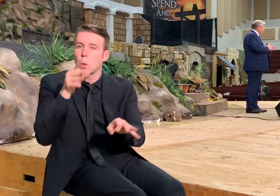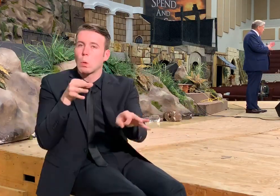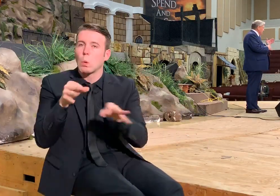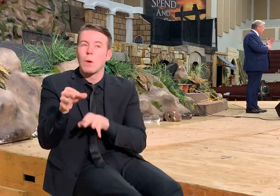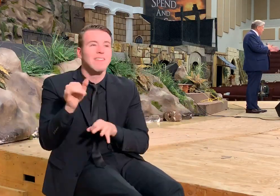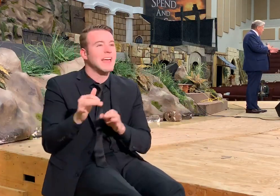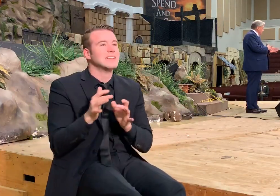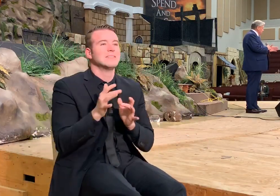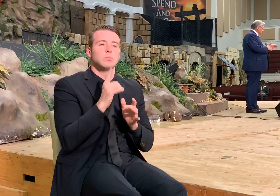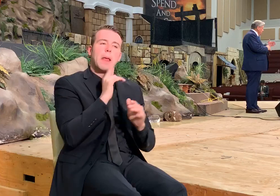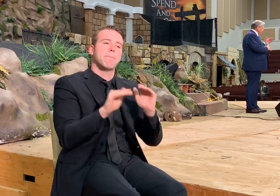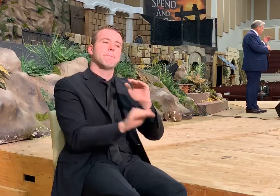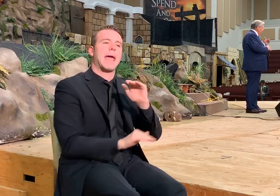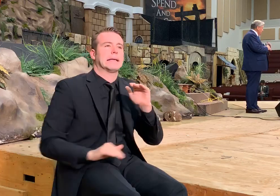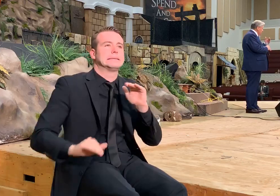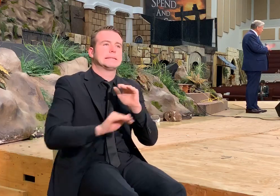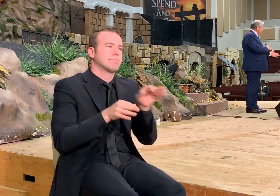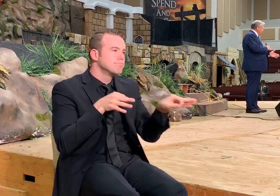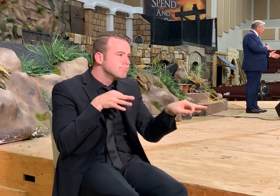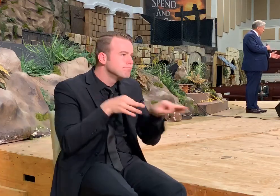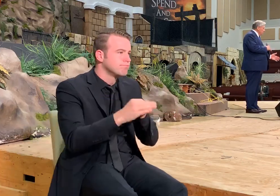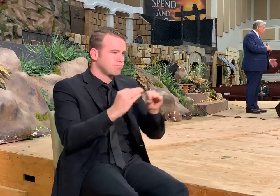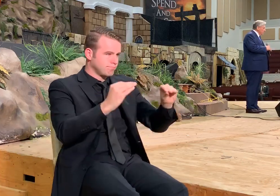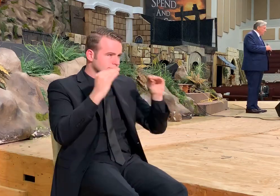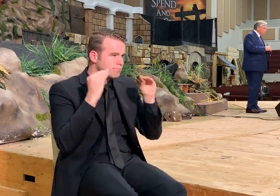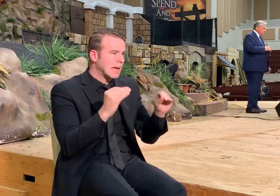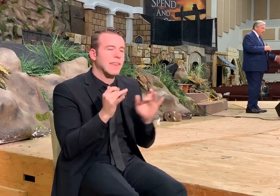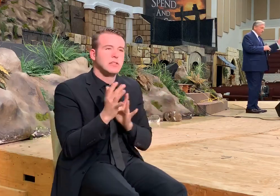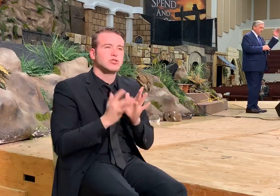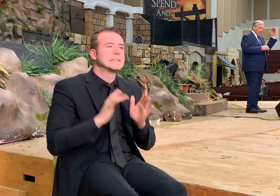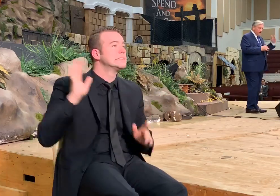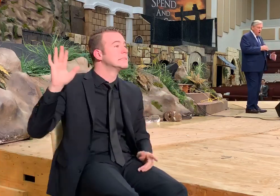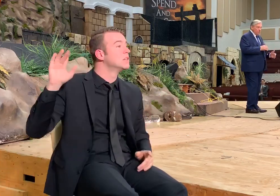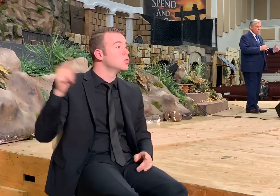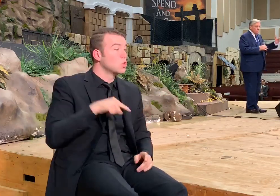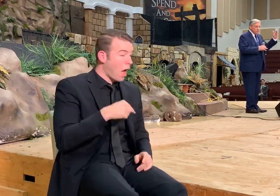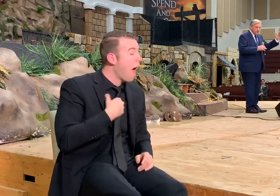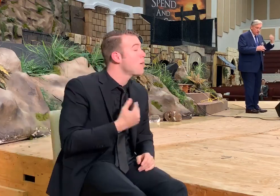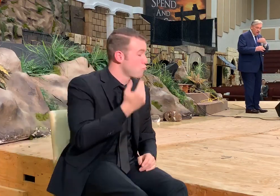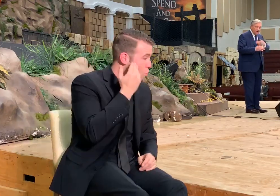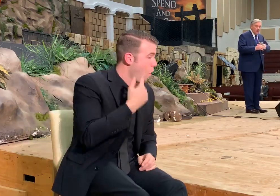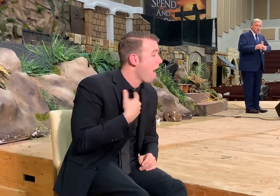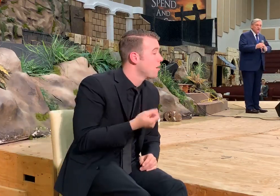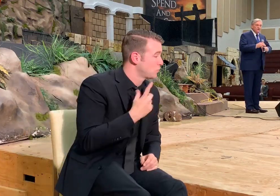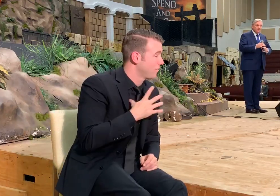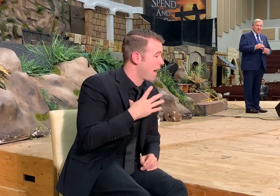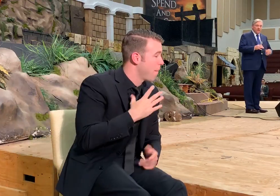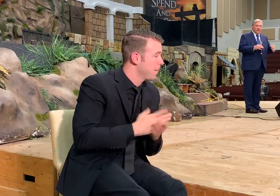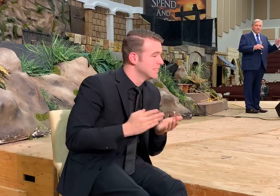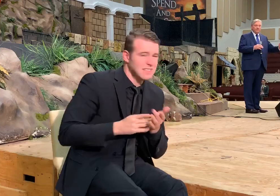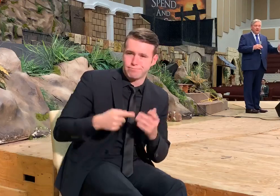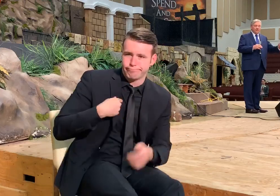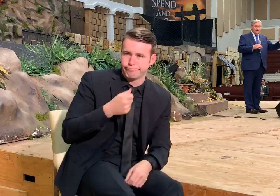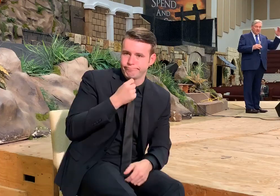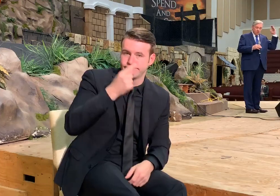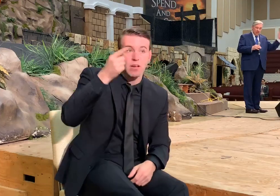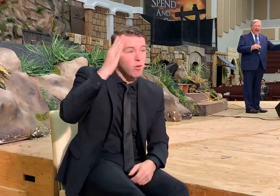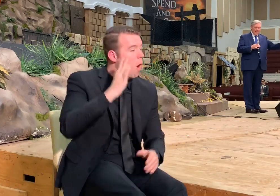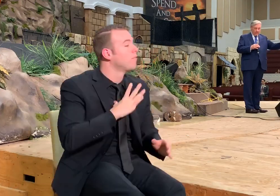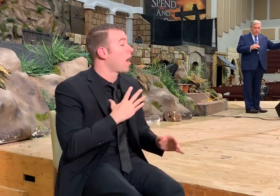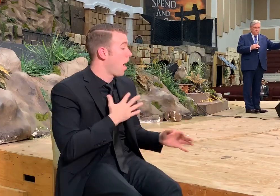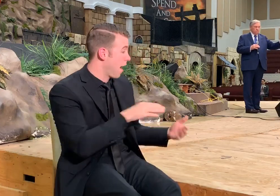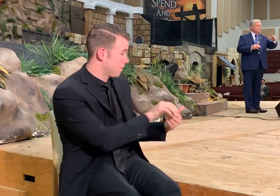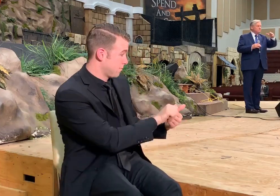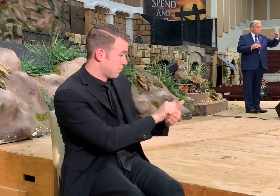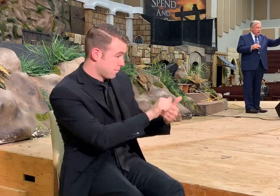basic lessons of how to teach people. Is you take them from the known to the unknown. The kingdom of heaven is